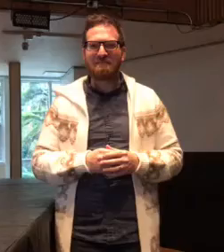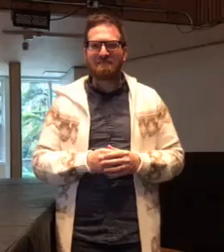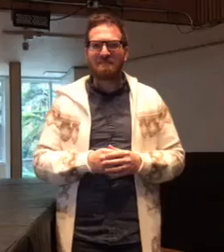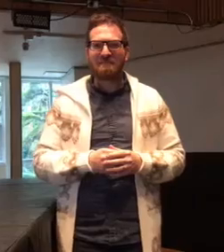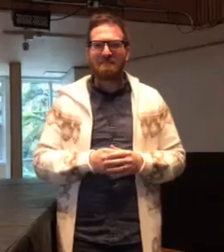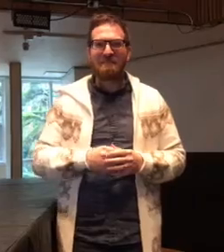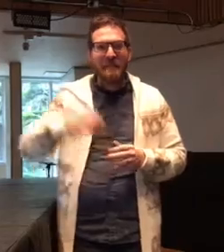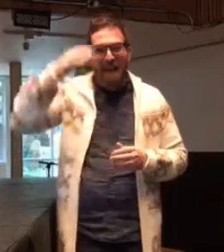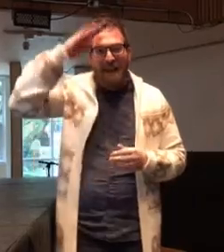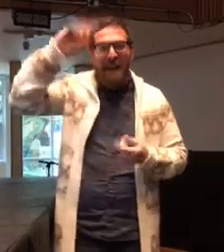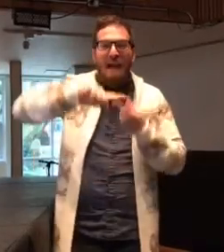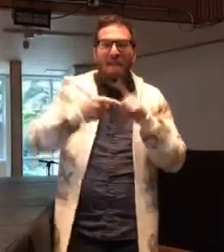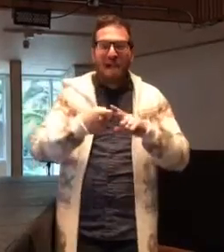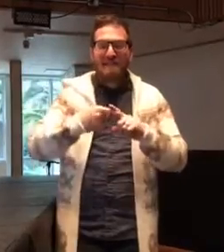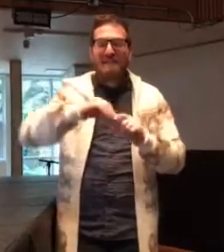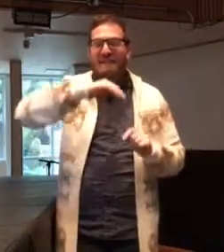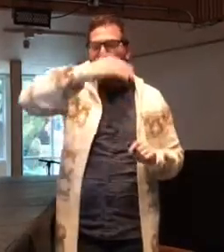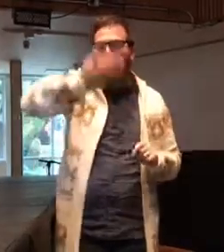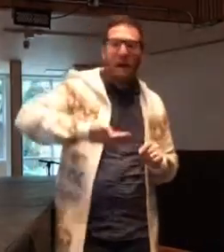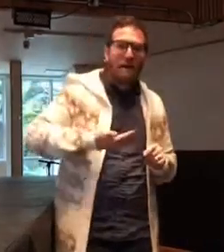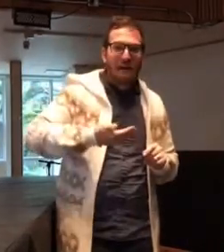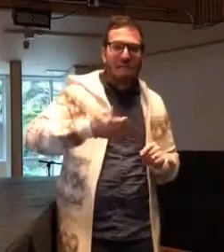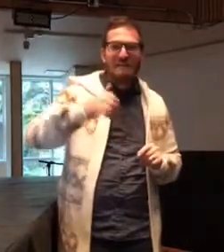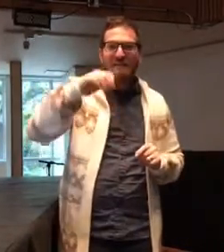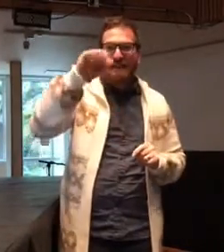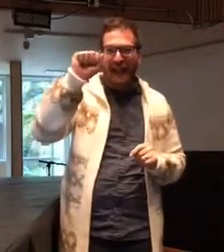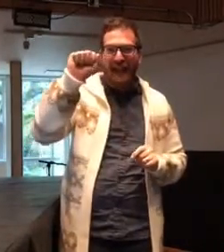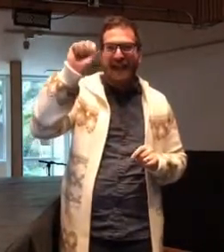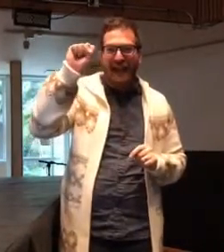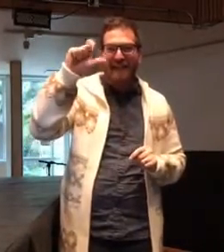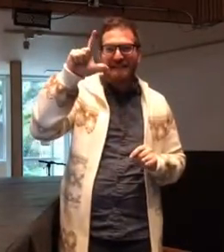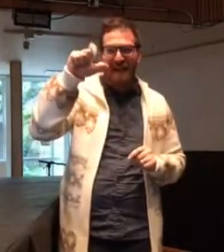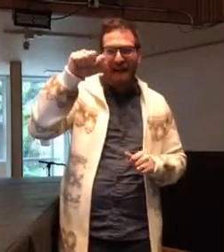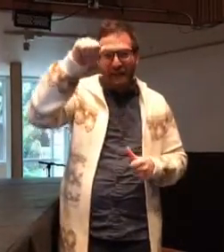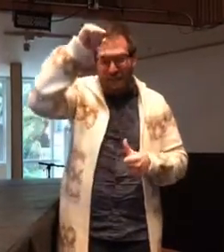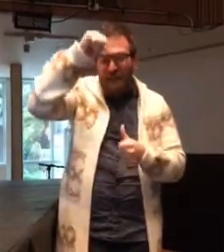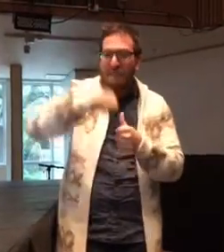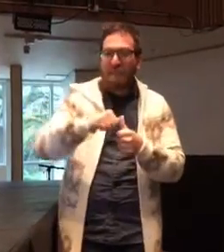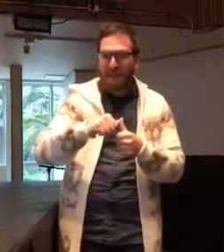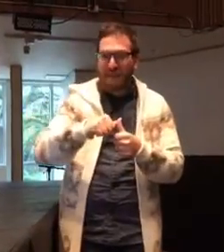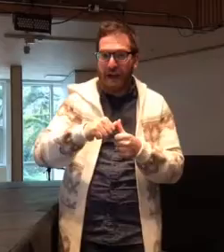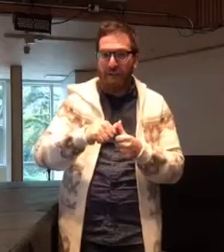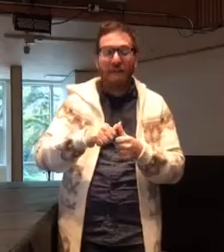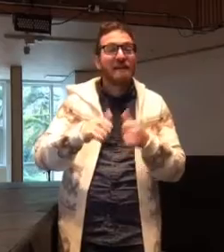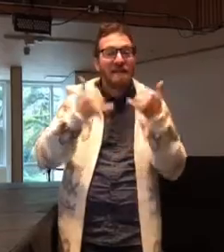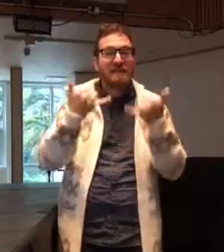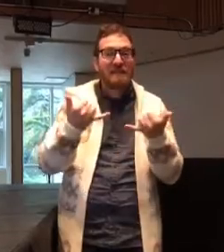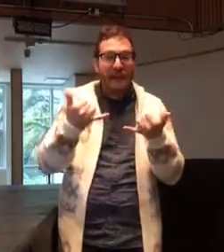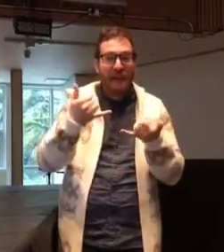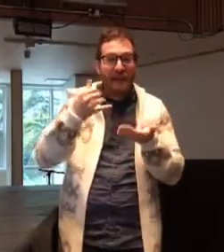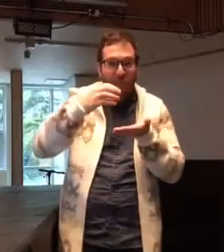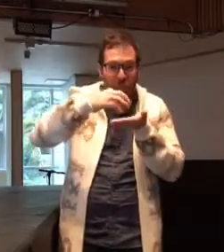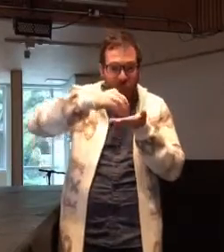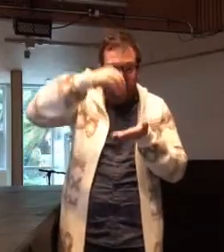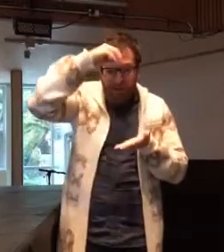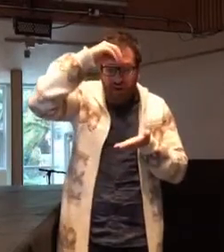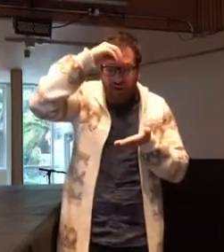Hi friends and welcome to ASL Memory Verse Time. Today we're going to learn